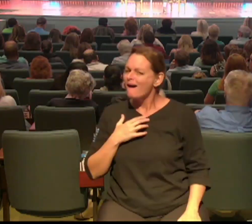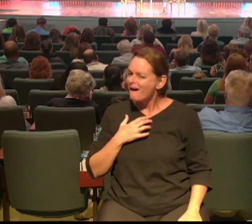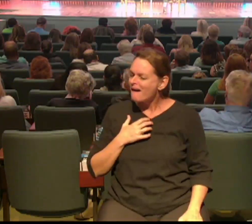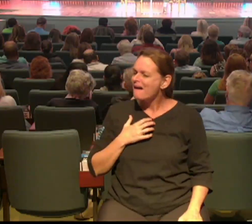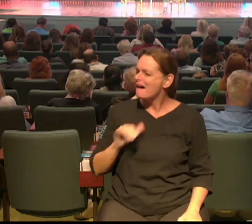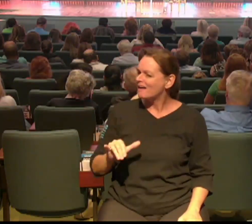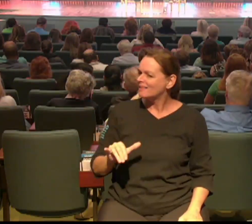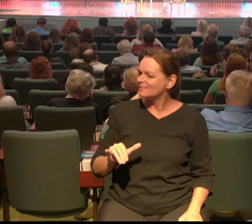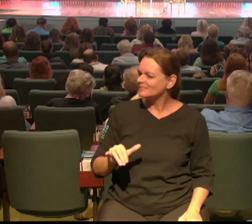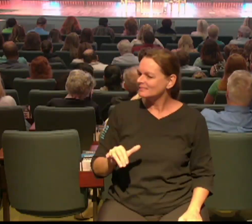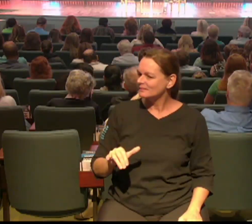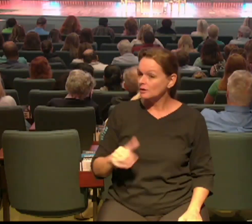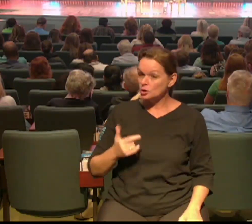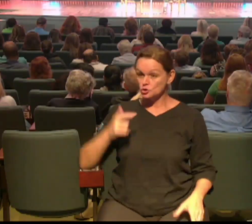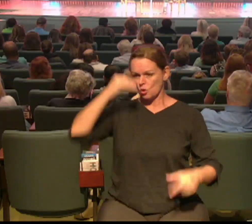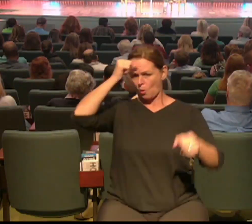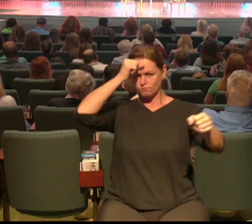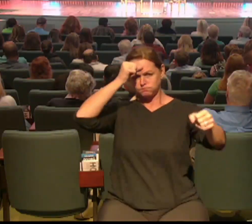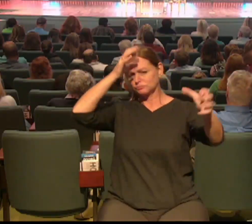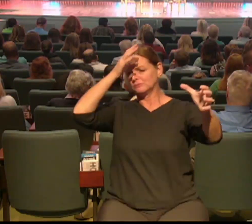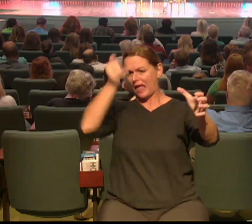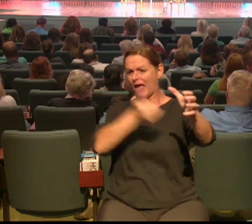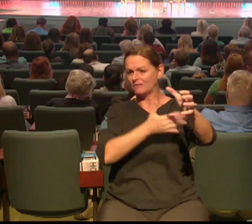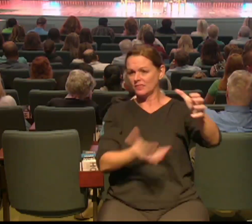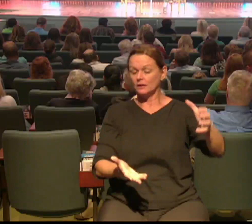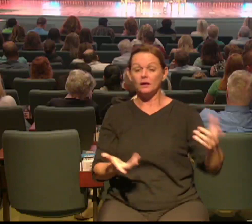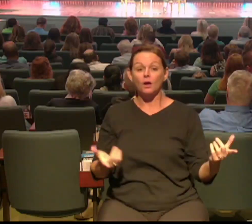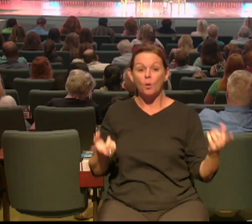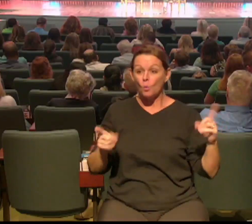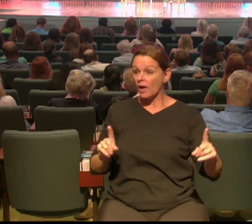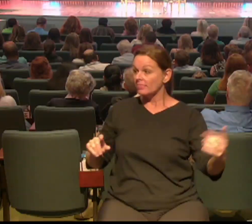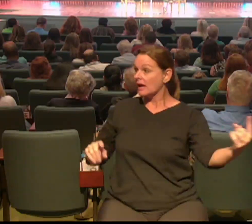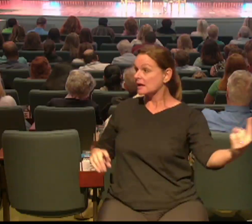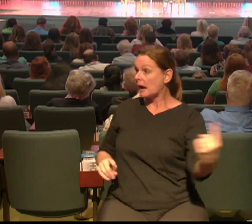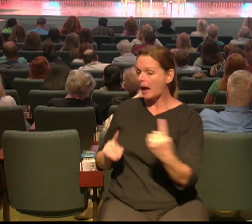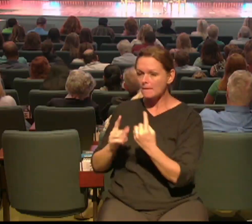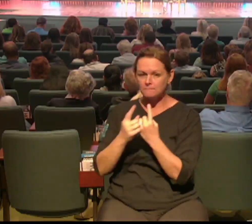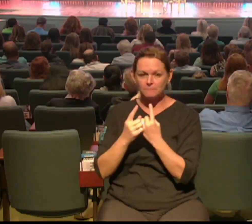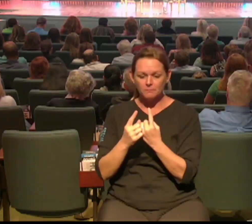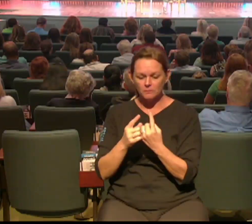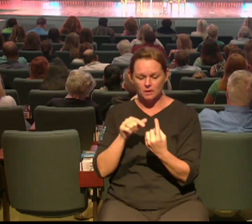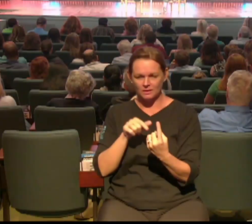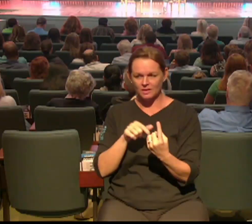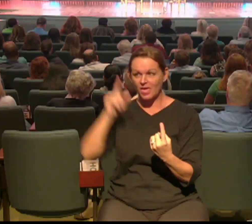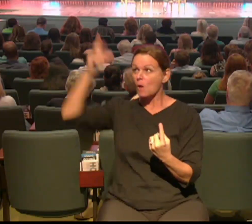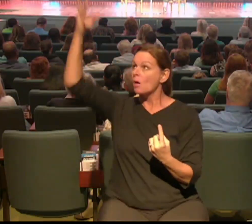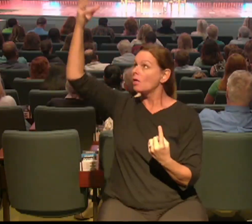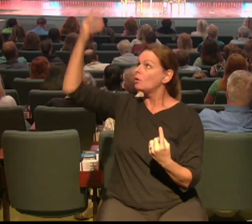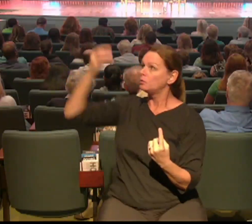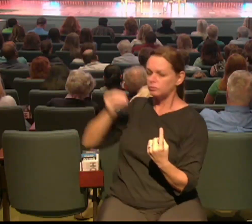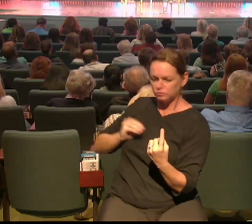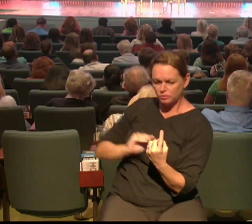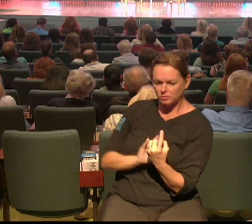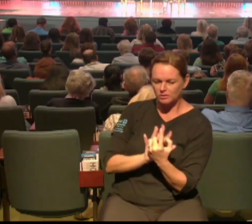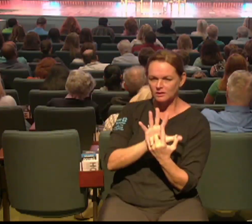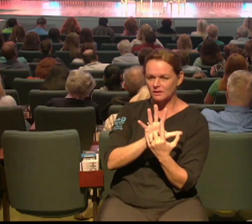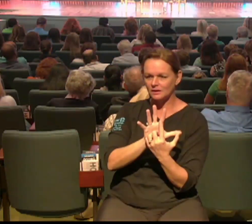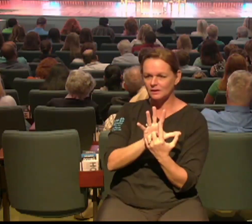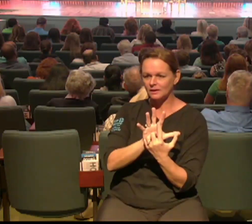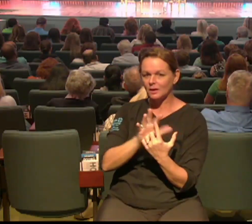have to have all the answers because you know that when they get here they're going to experience a Jesus who has all the answers you don't have to